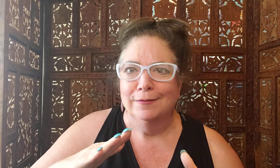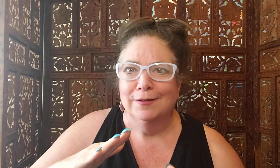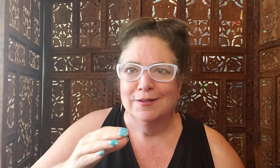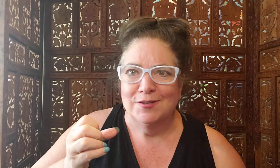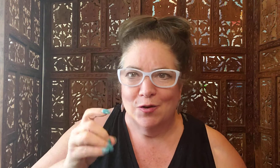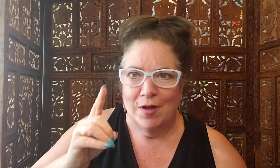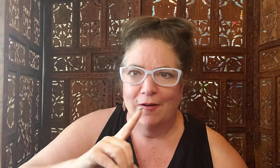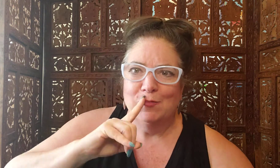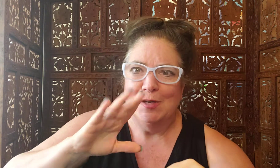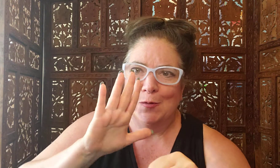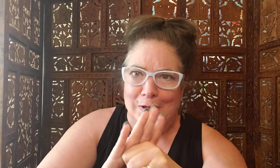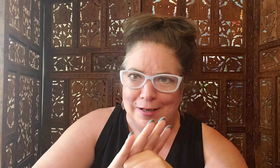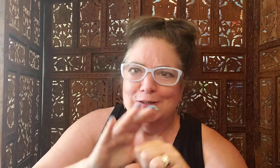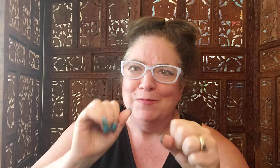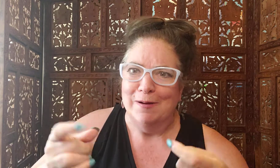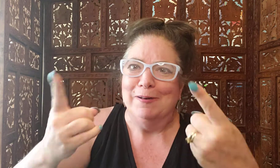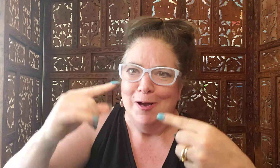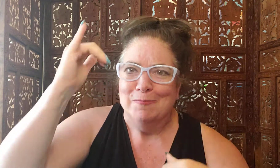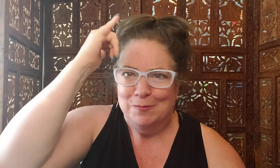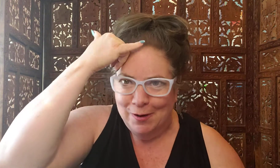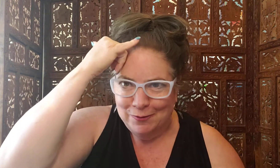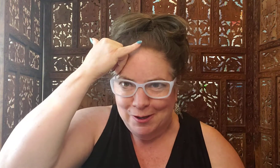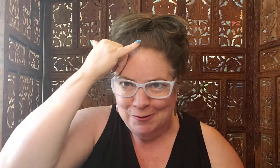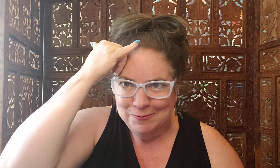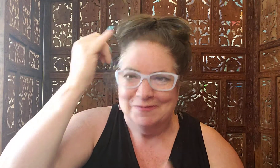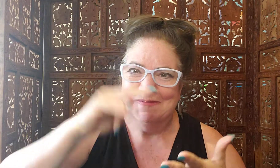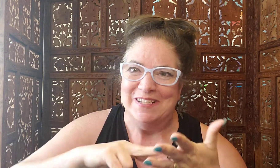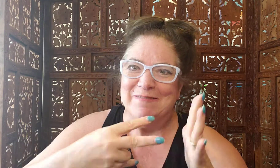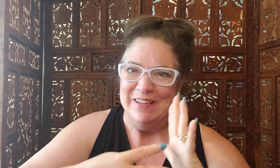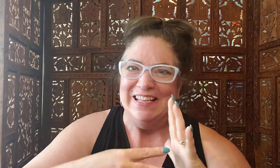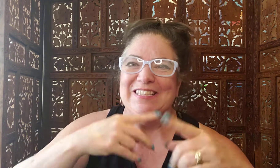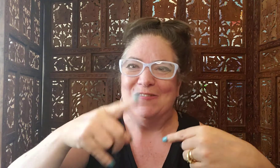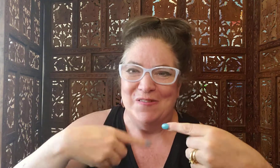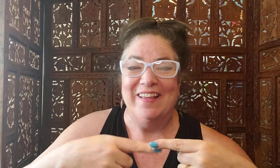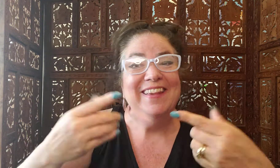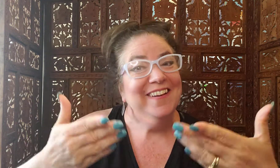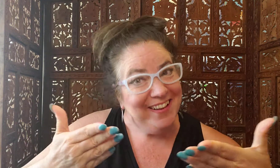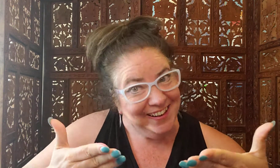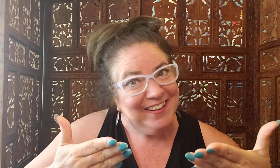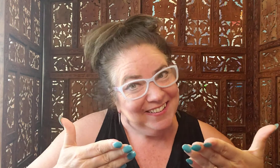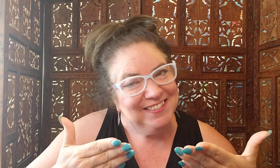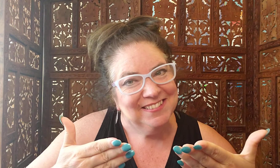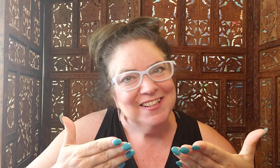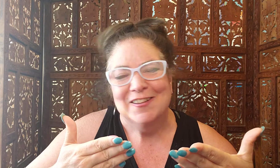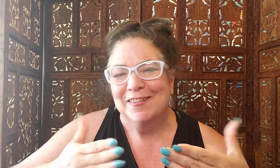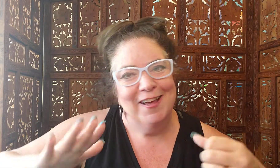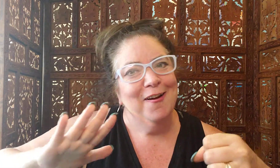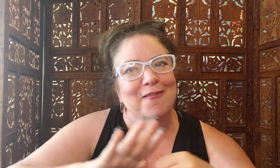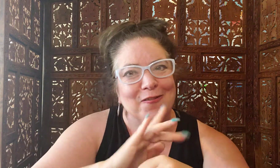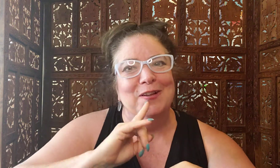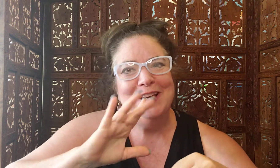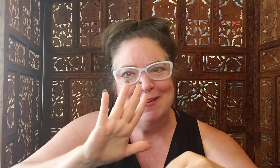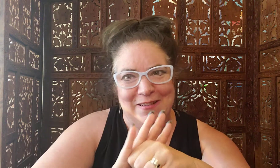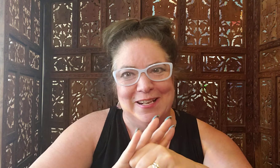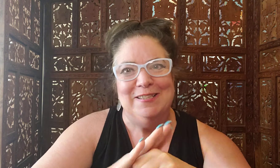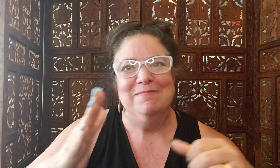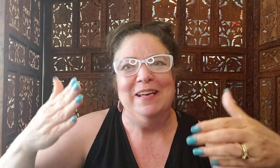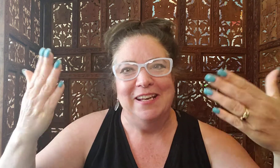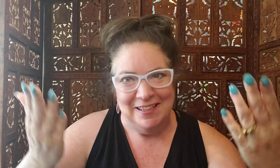So they have to be committed to be able to come to Buffalo, Buffalo, which means when they're here, they are fully committed to being